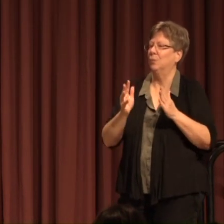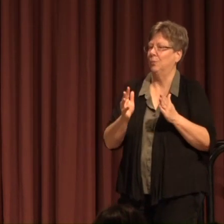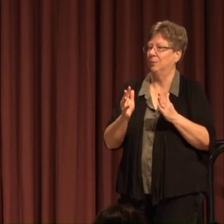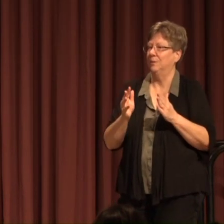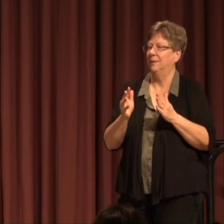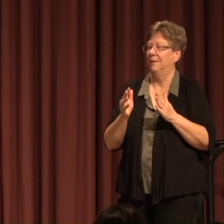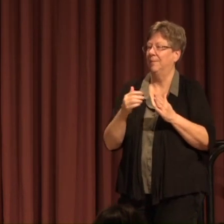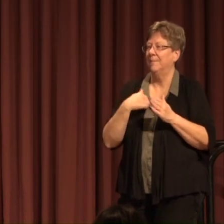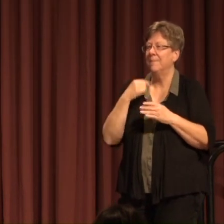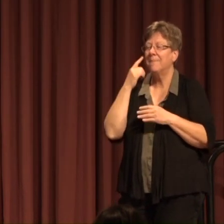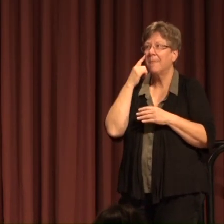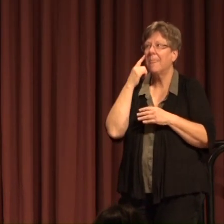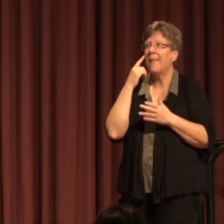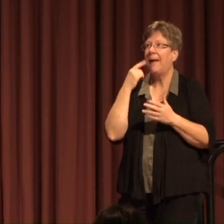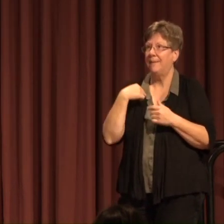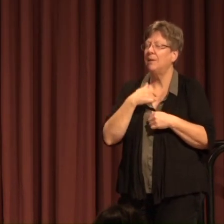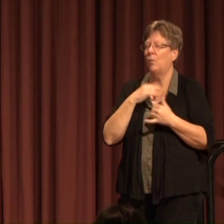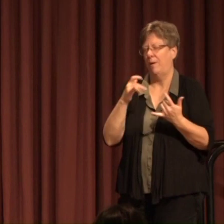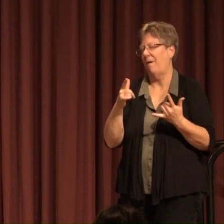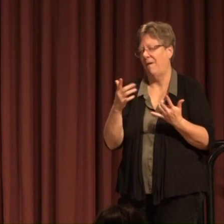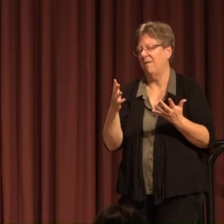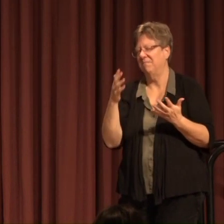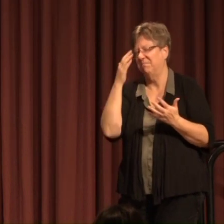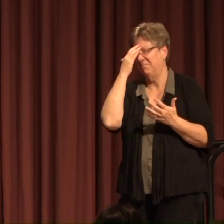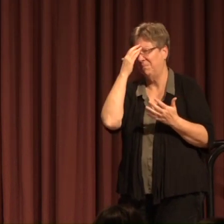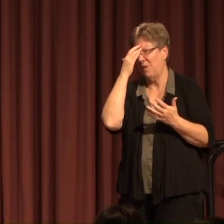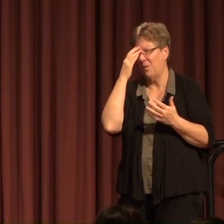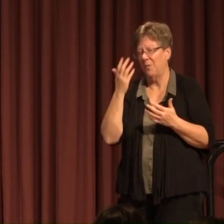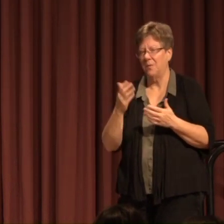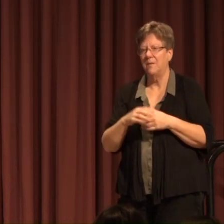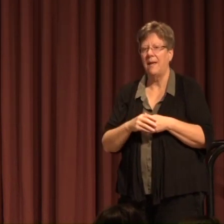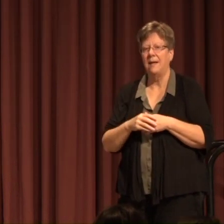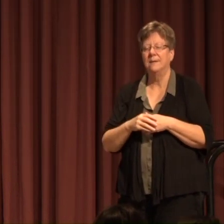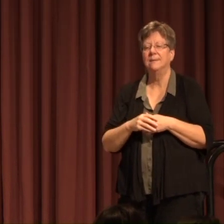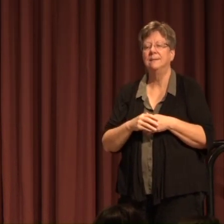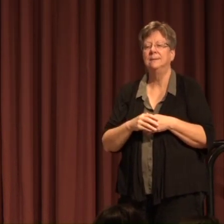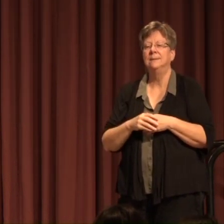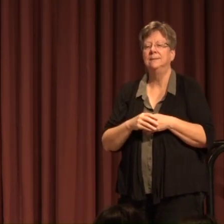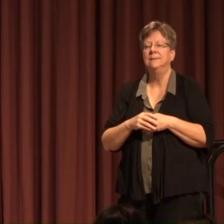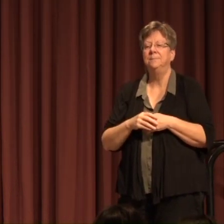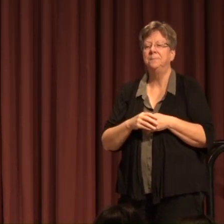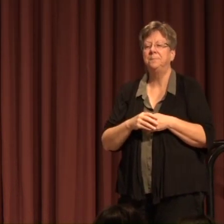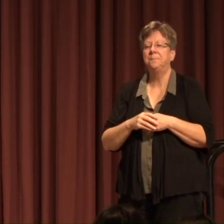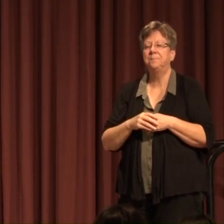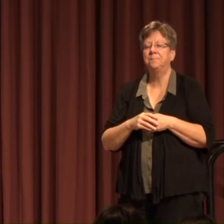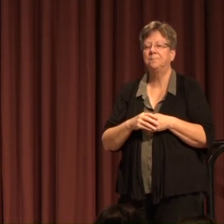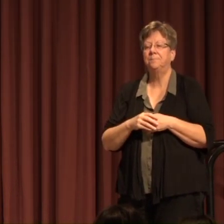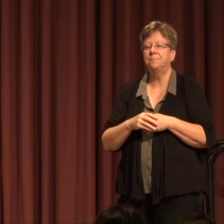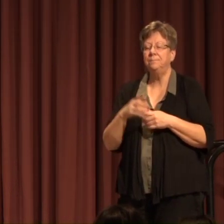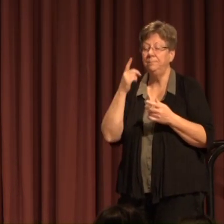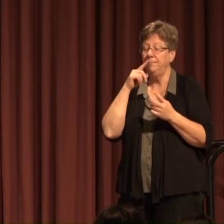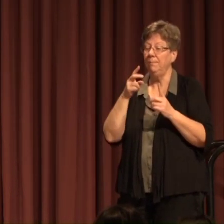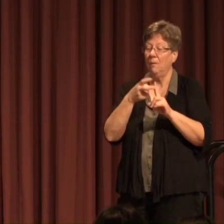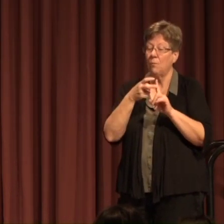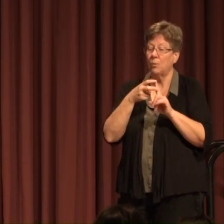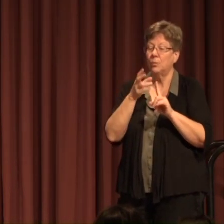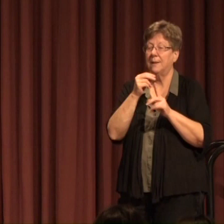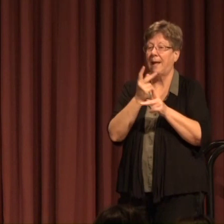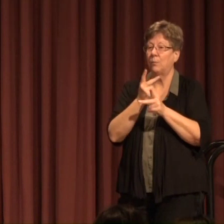And I think that We all know that In connection with recruiting And retention